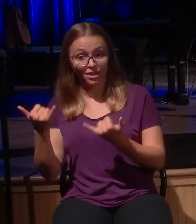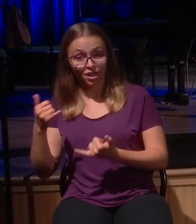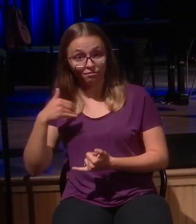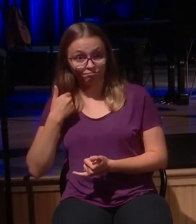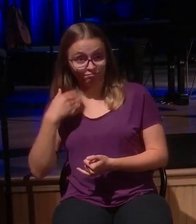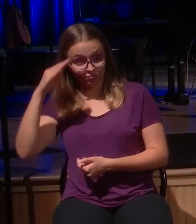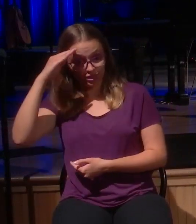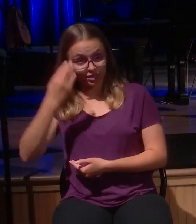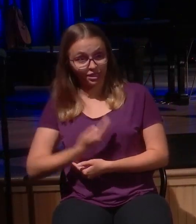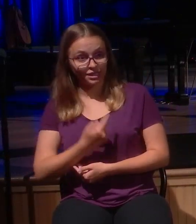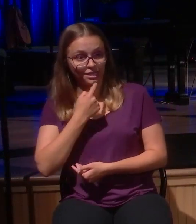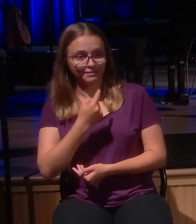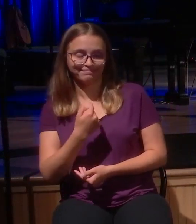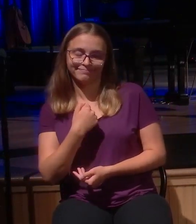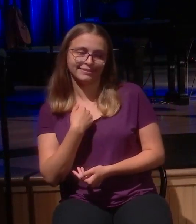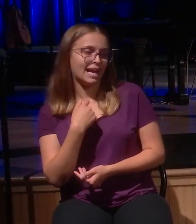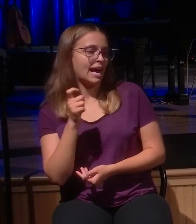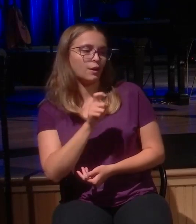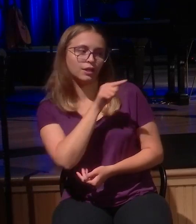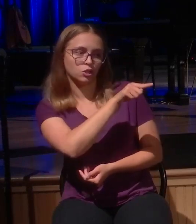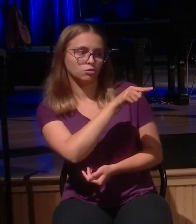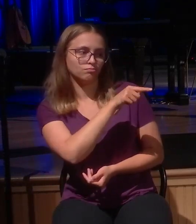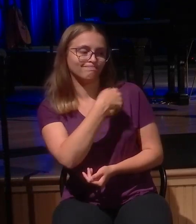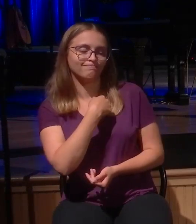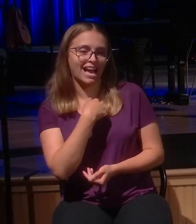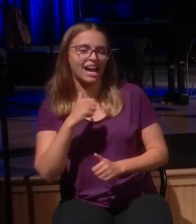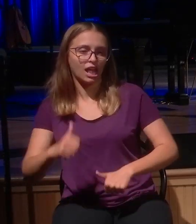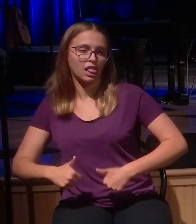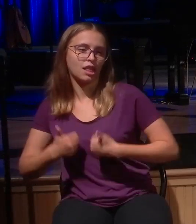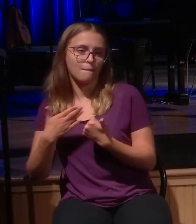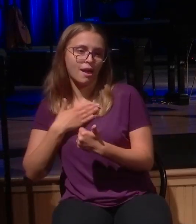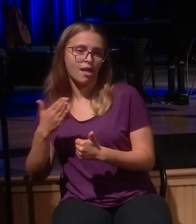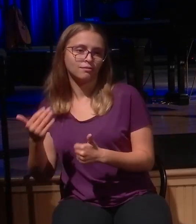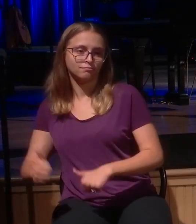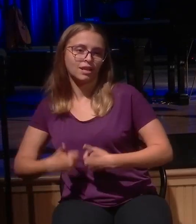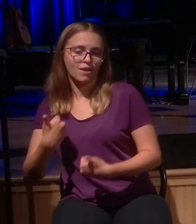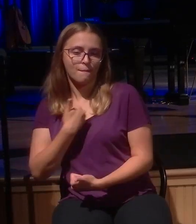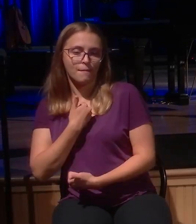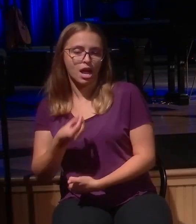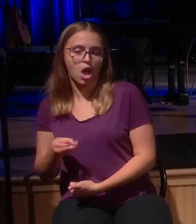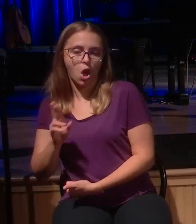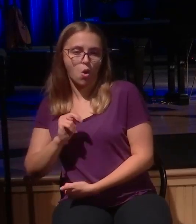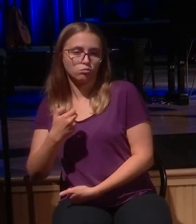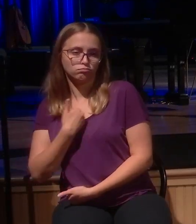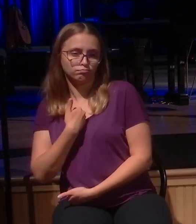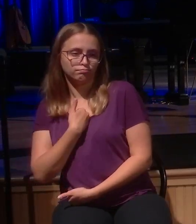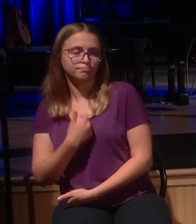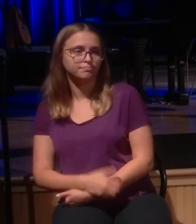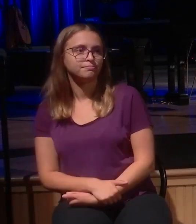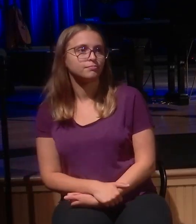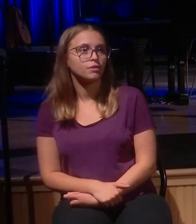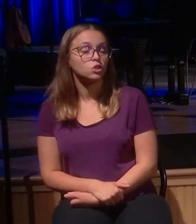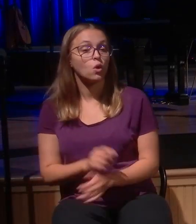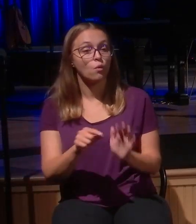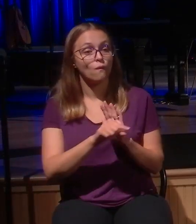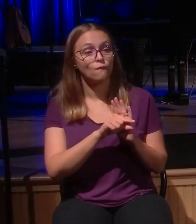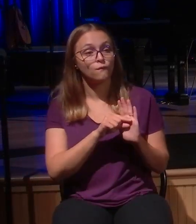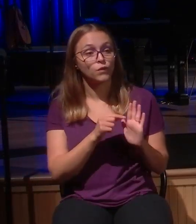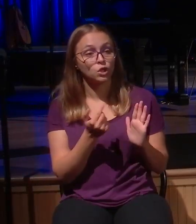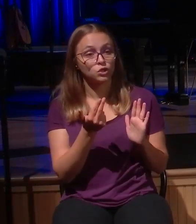predictable pattern moves on to a reckless spirit. Take a look with me at verse 12. Verse 13. Not many days